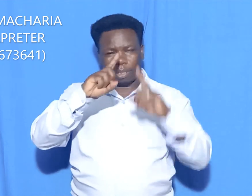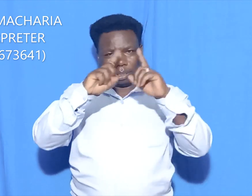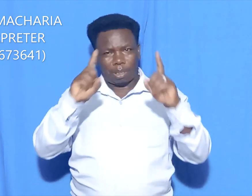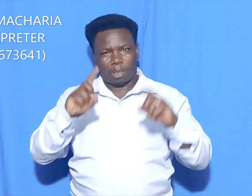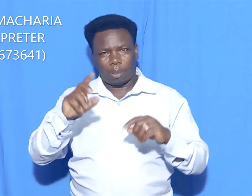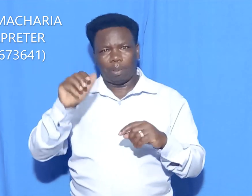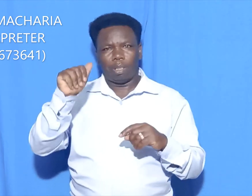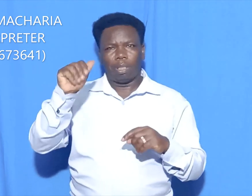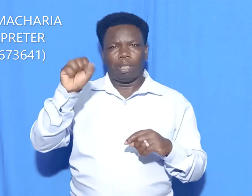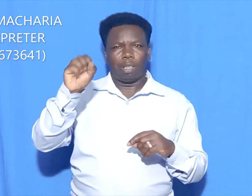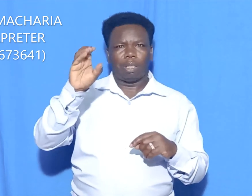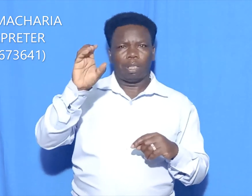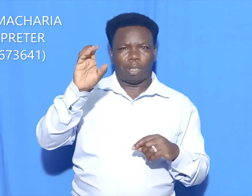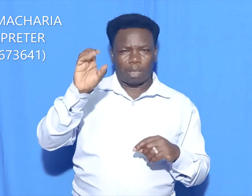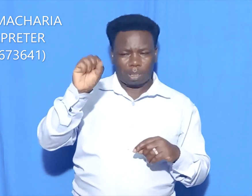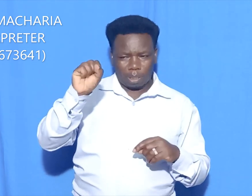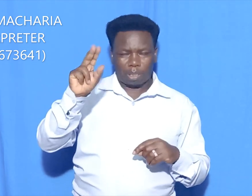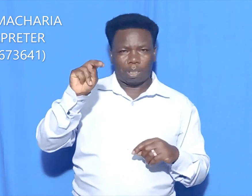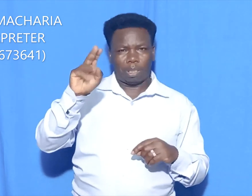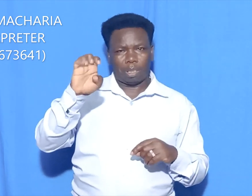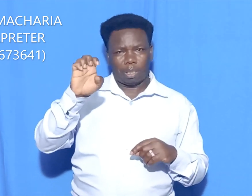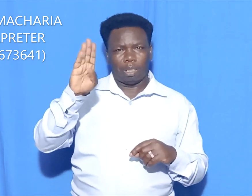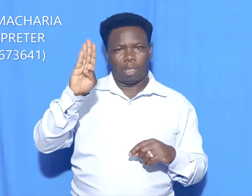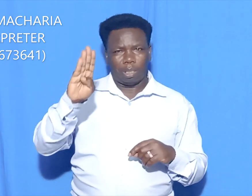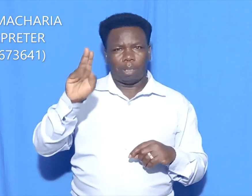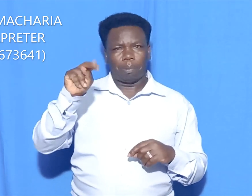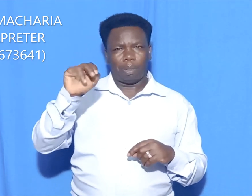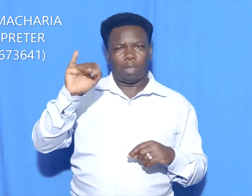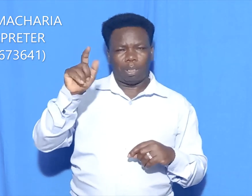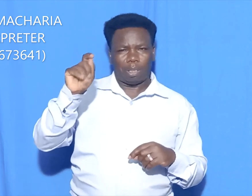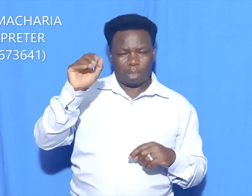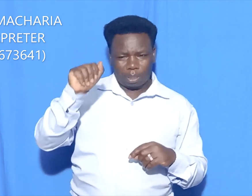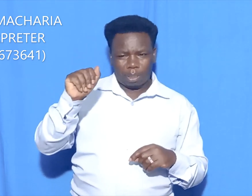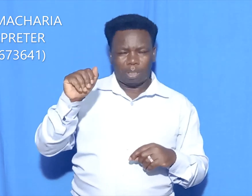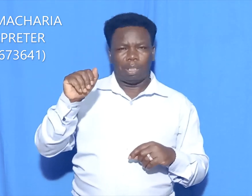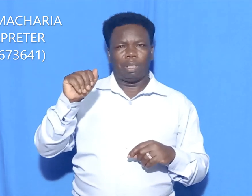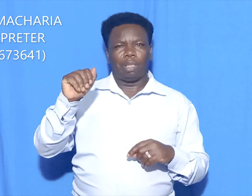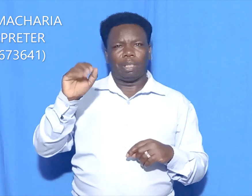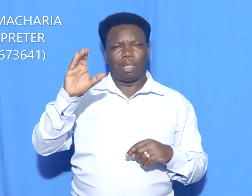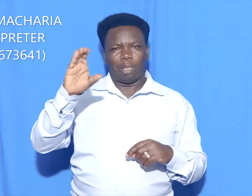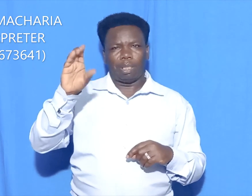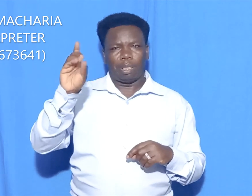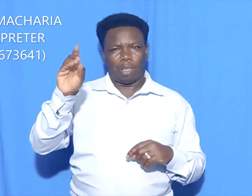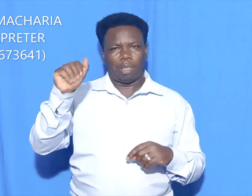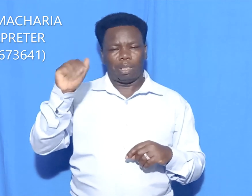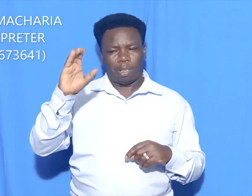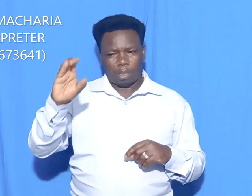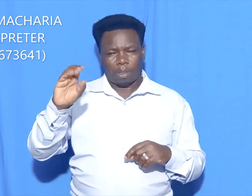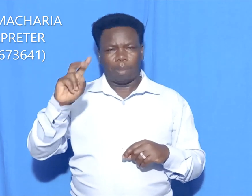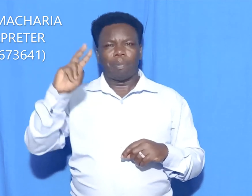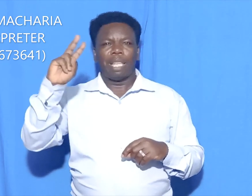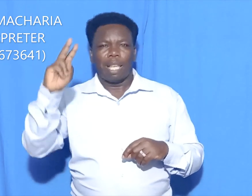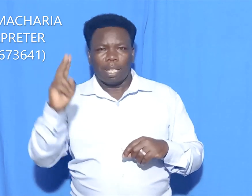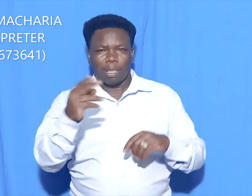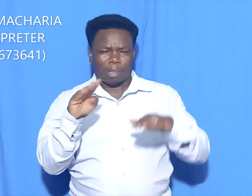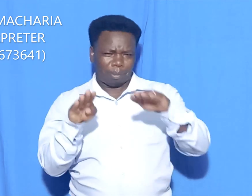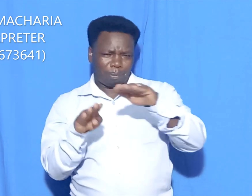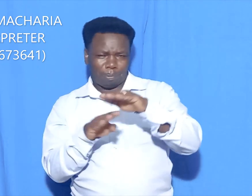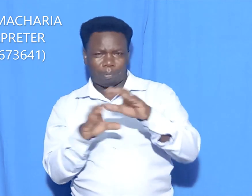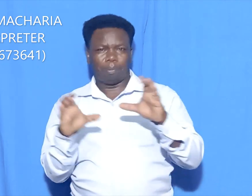Peter and Sitter Examinations. The second section under certification is insurance of a